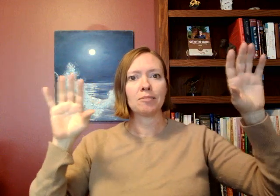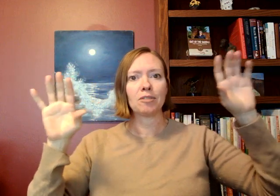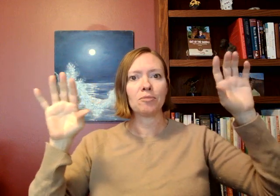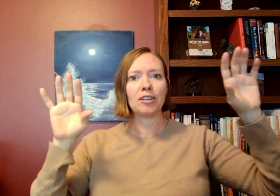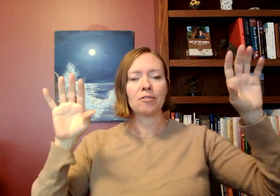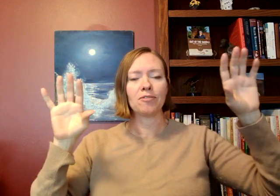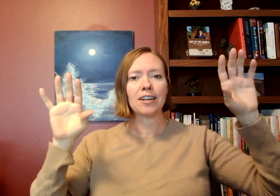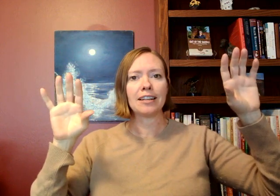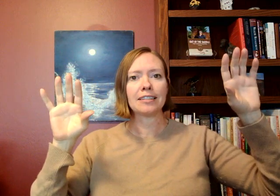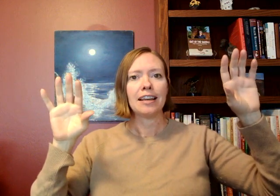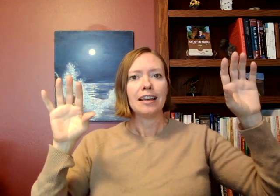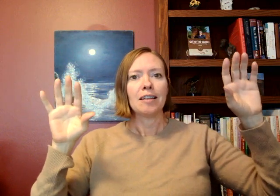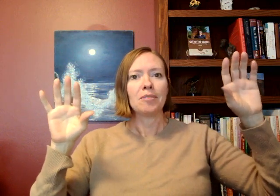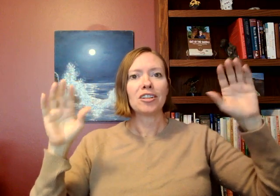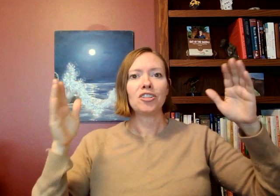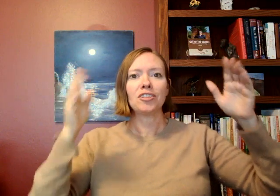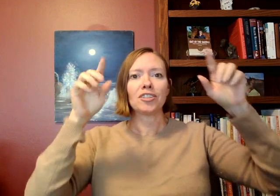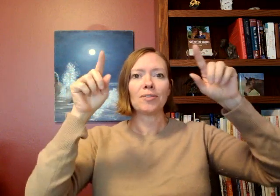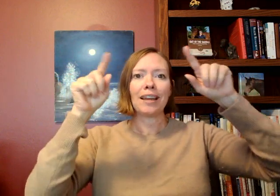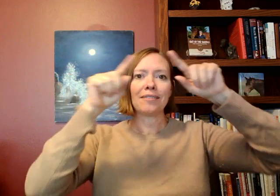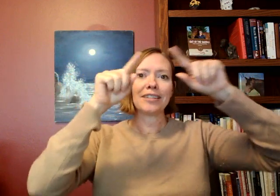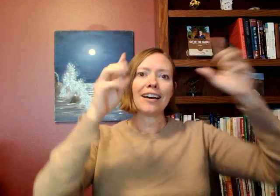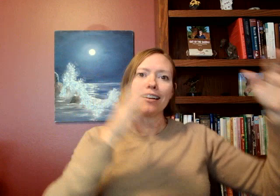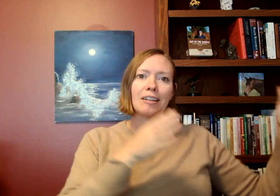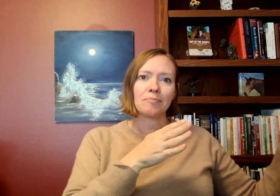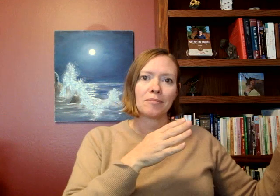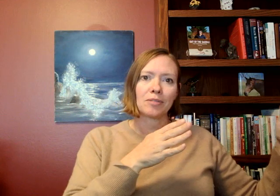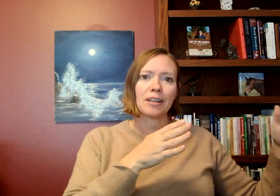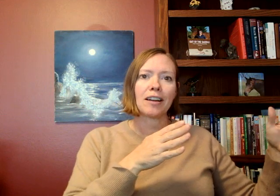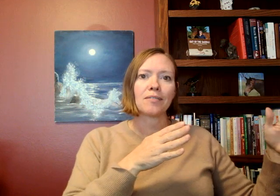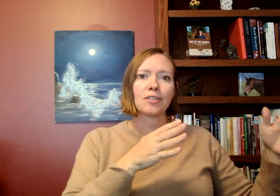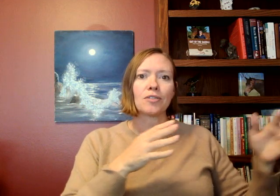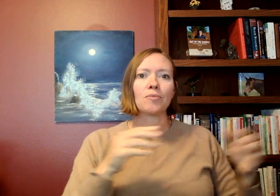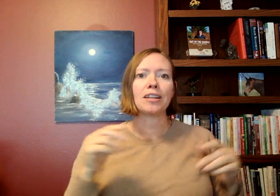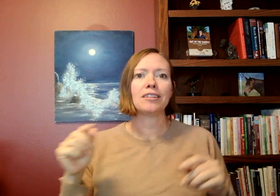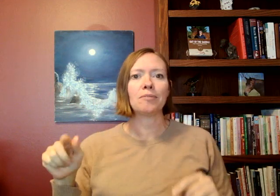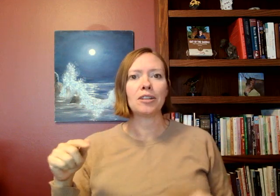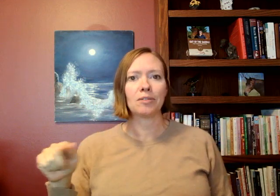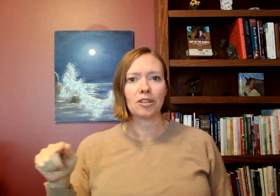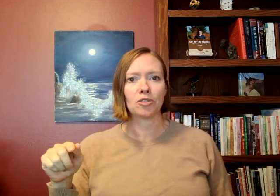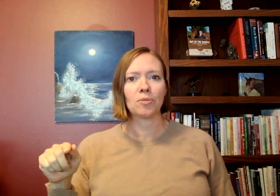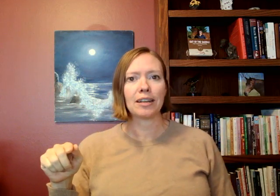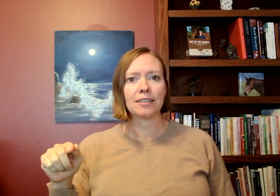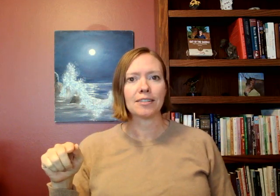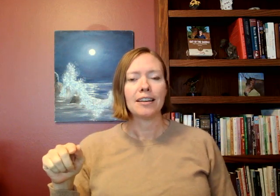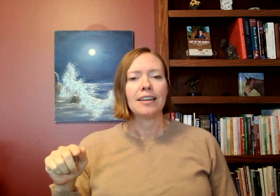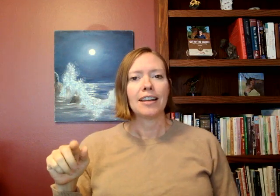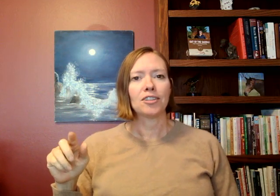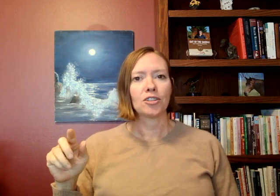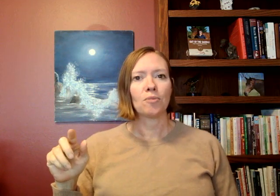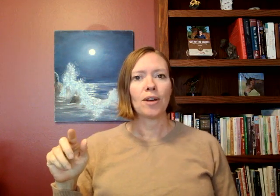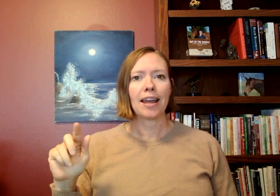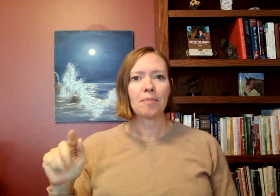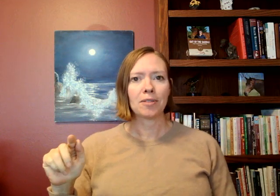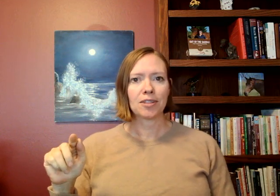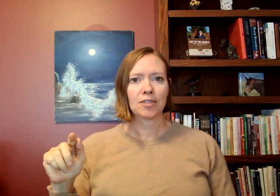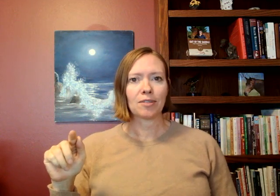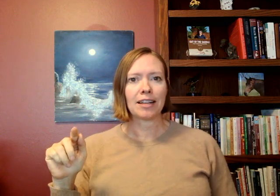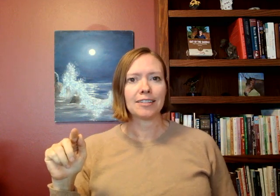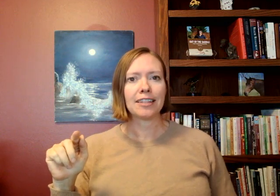between your funds because you just don't have time to recover the way you did when you're in your 20s and so what happens what I see